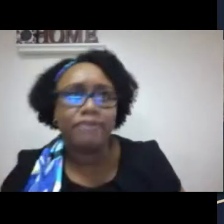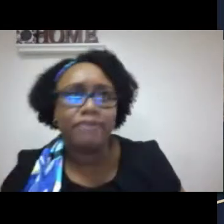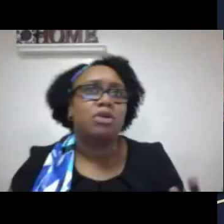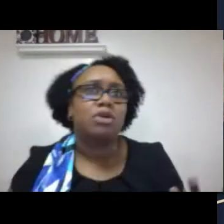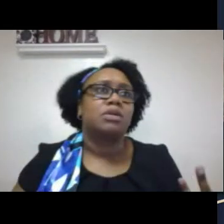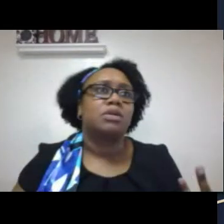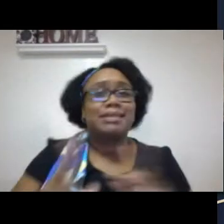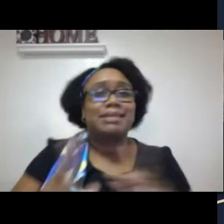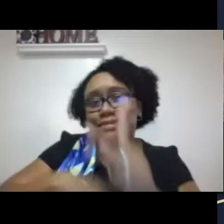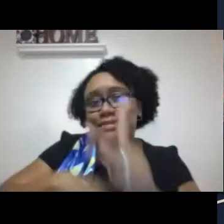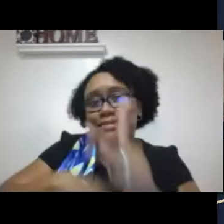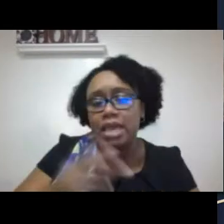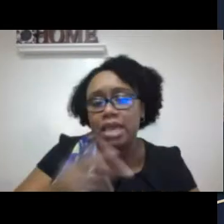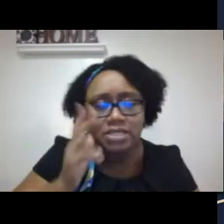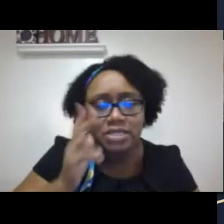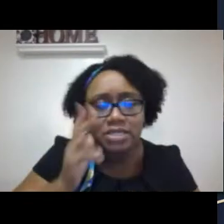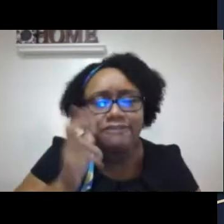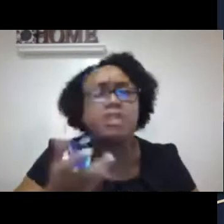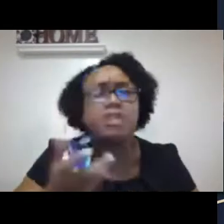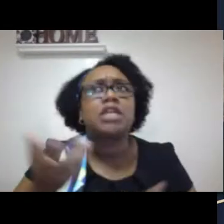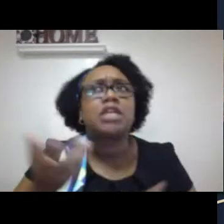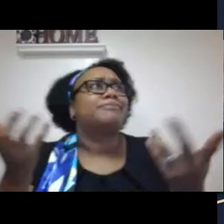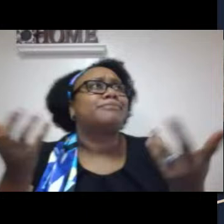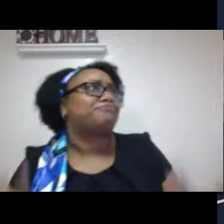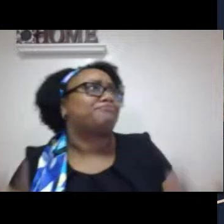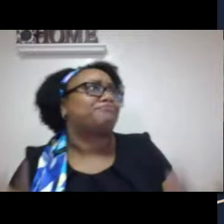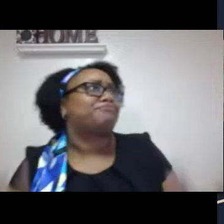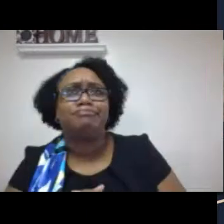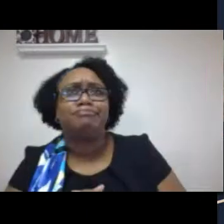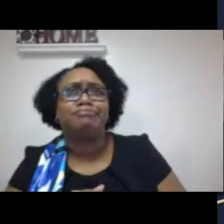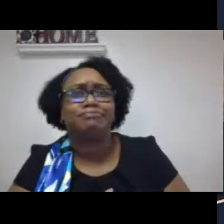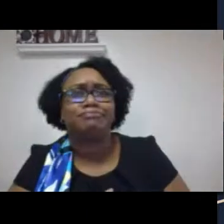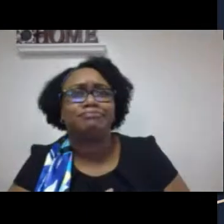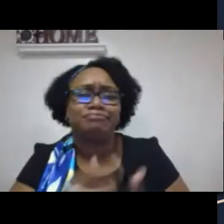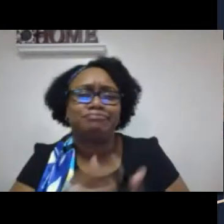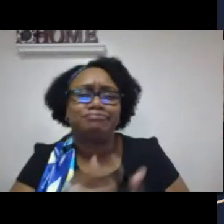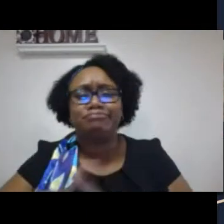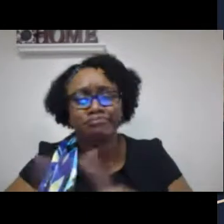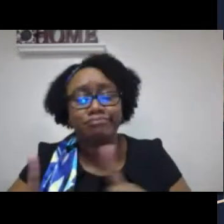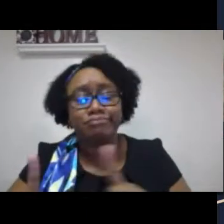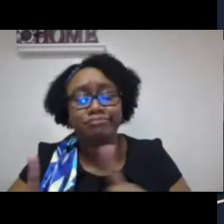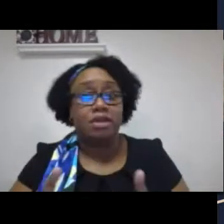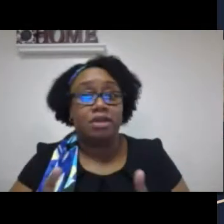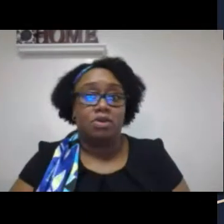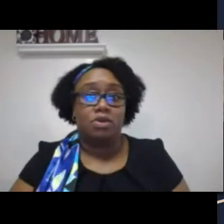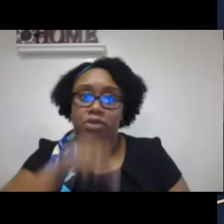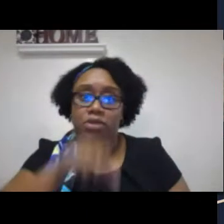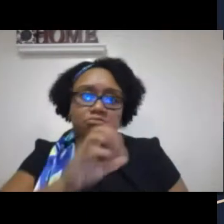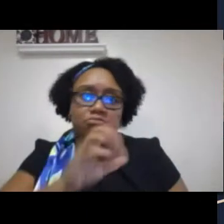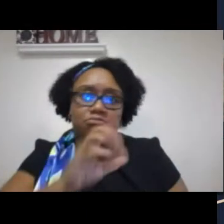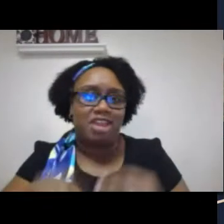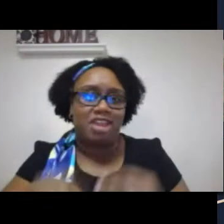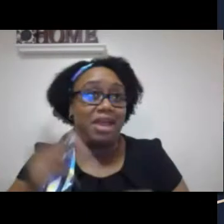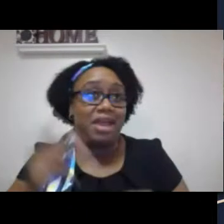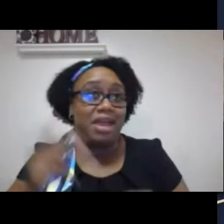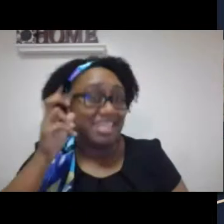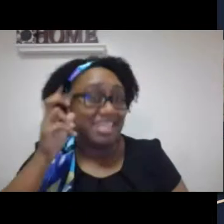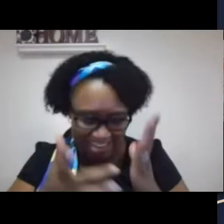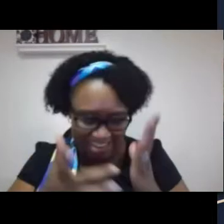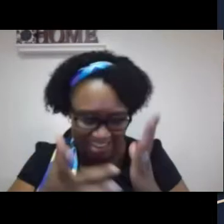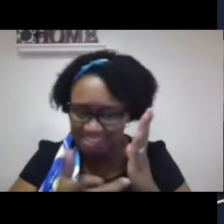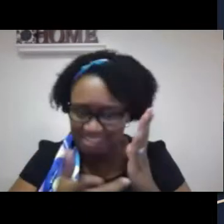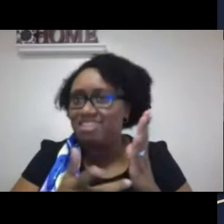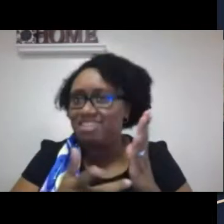audiogram. We talk about hearing acuity. We talk about assistive listening devices. We